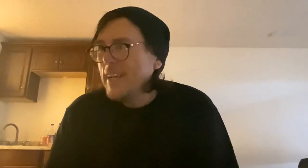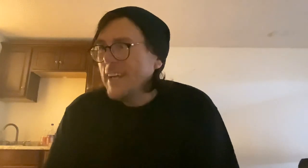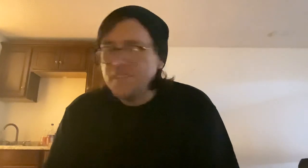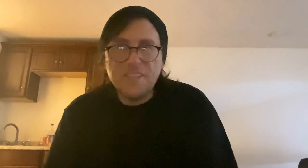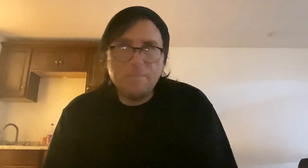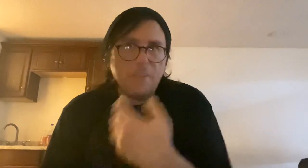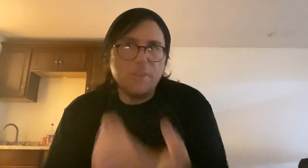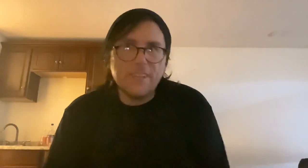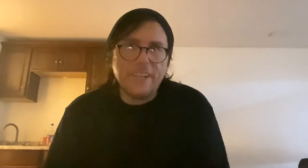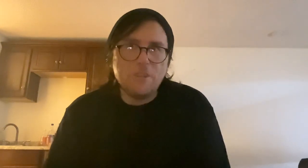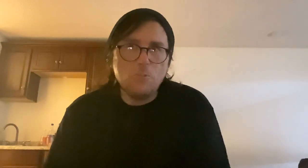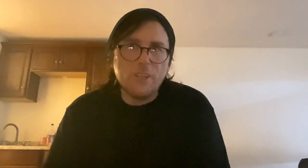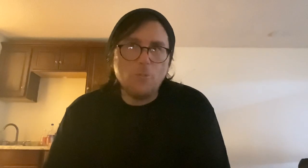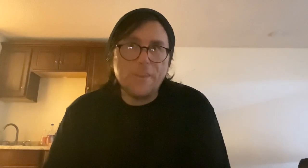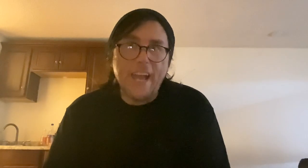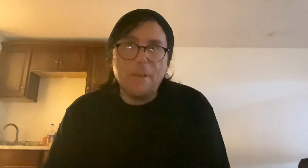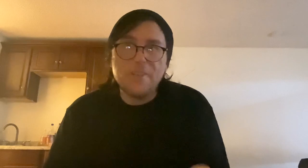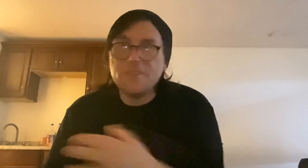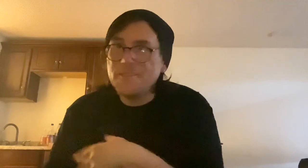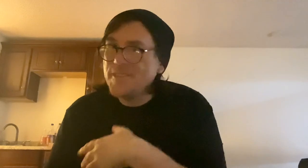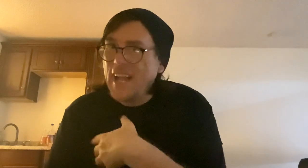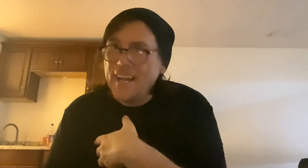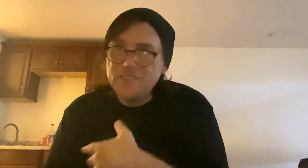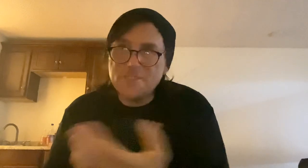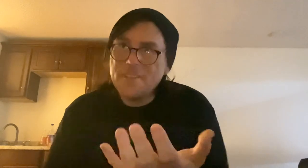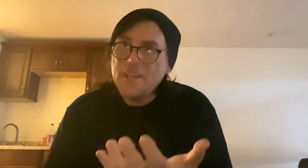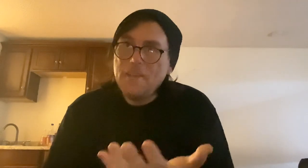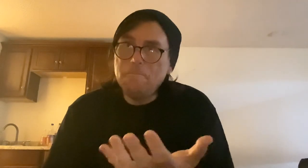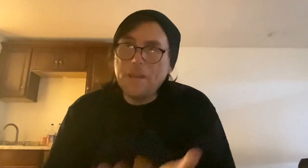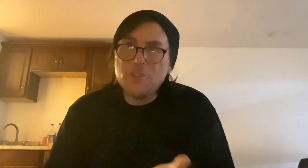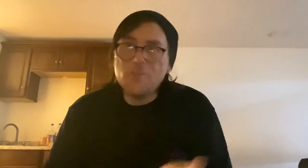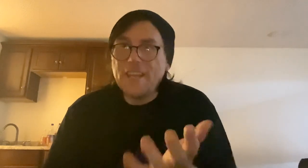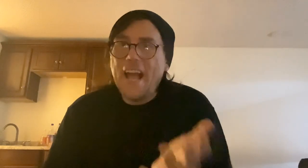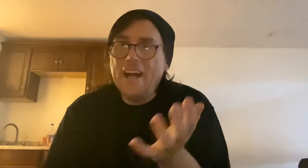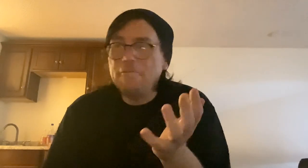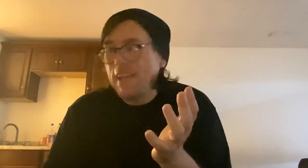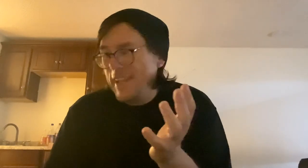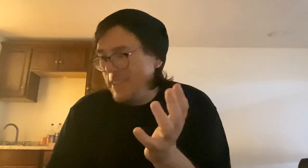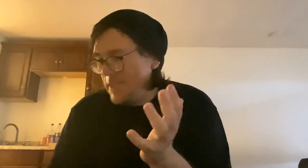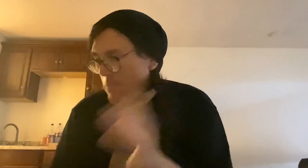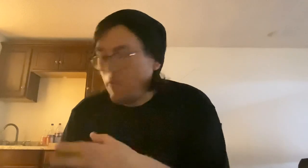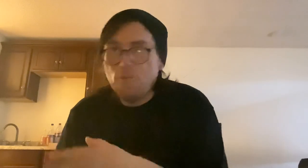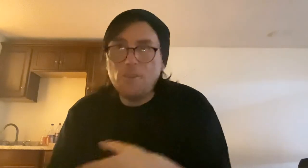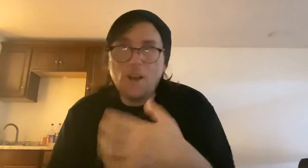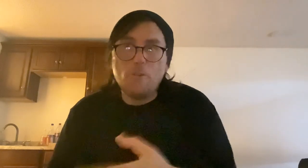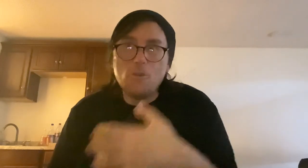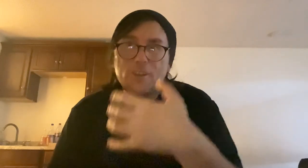And same thing with, like, if you want to go with the animations, just make sure that you have is a portfolio of your work,